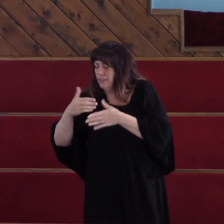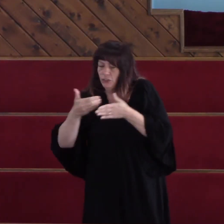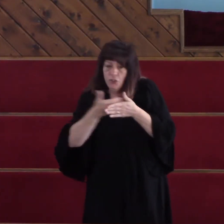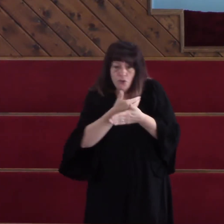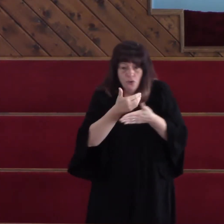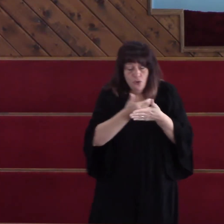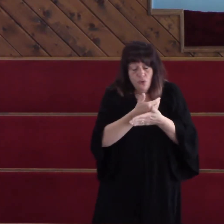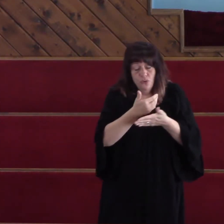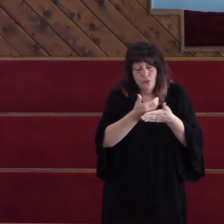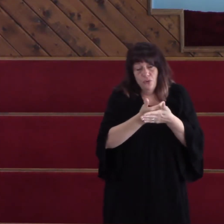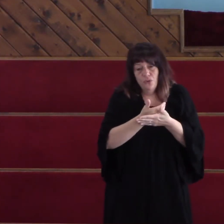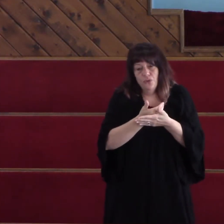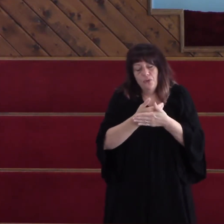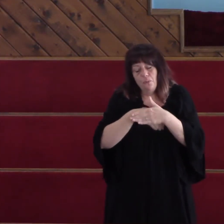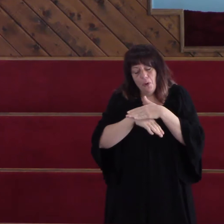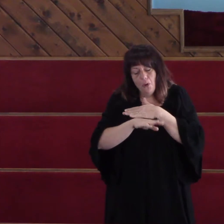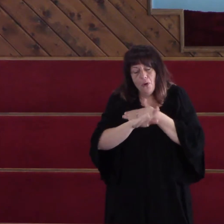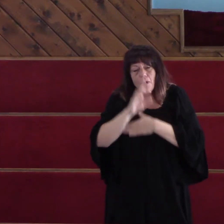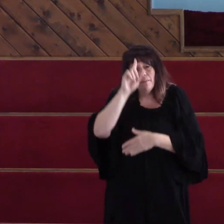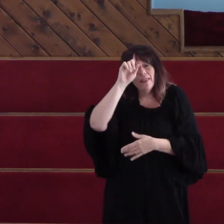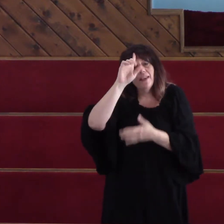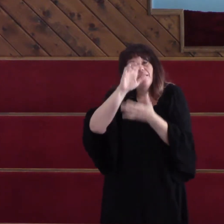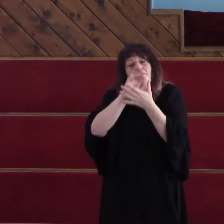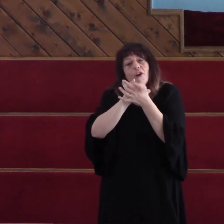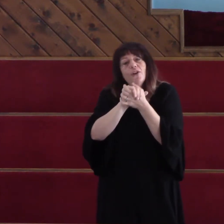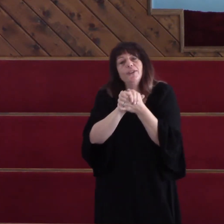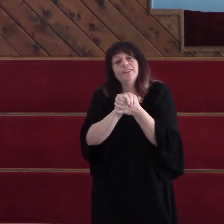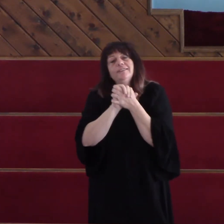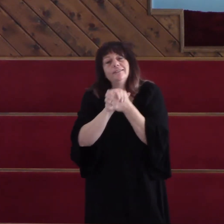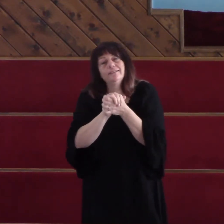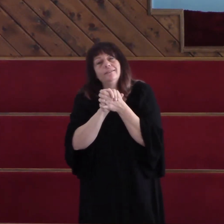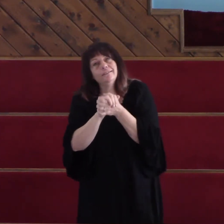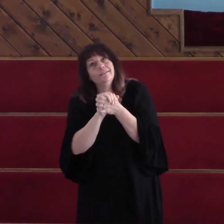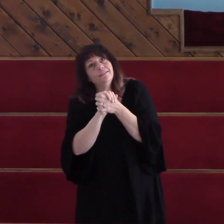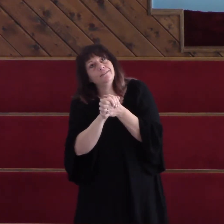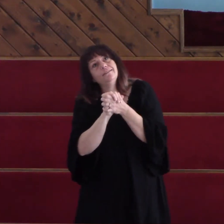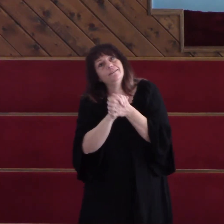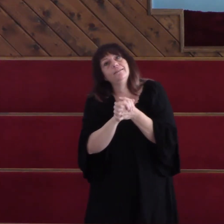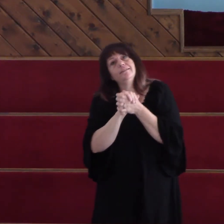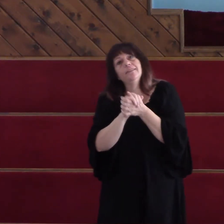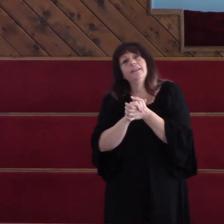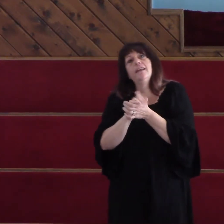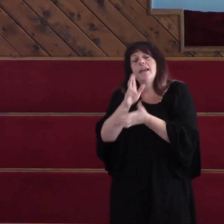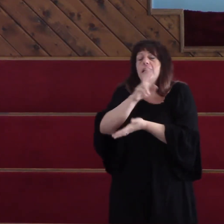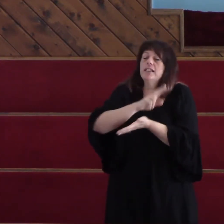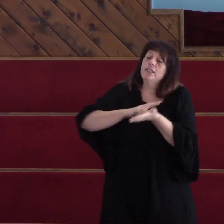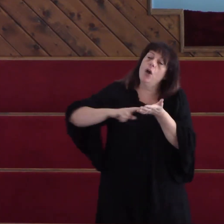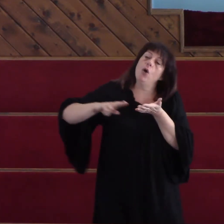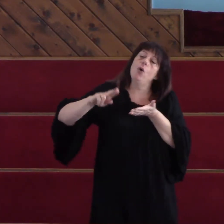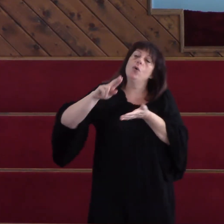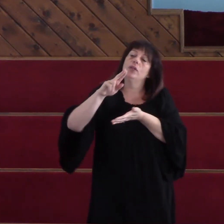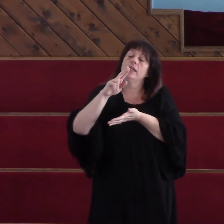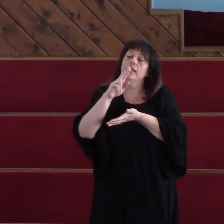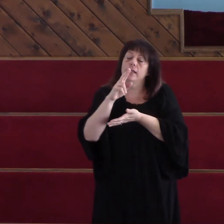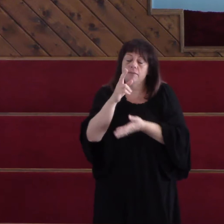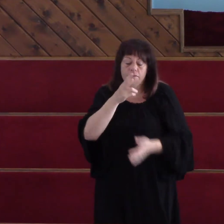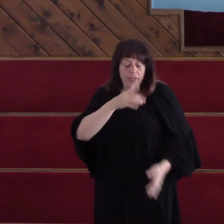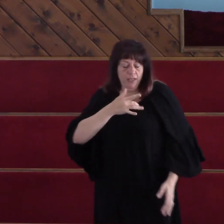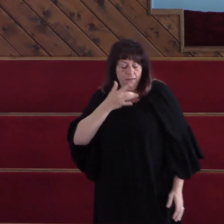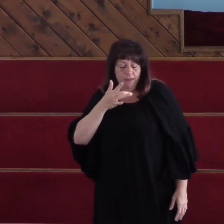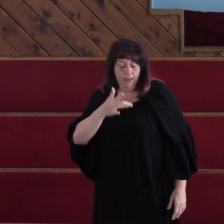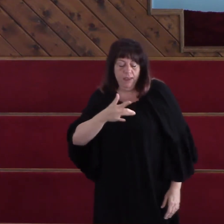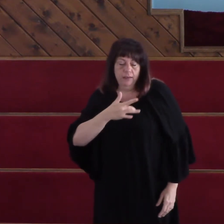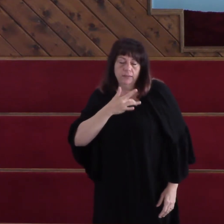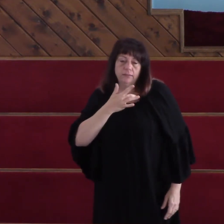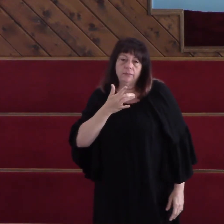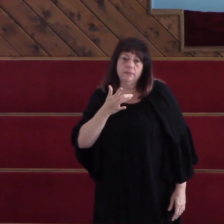I just started living It's holy and